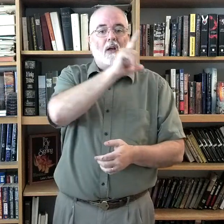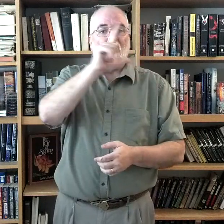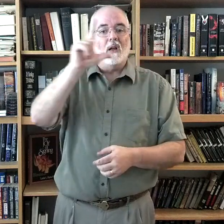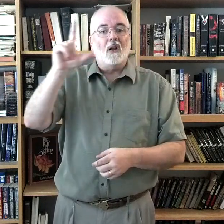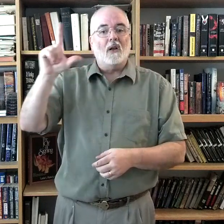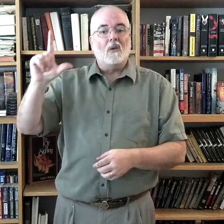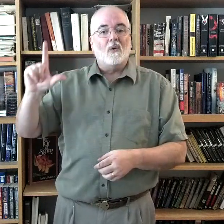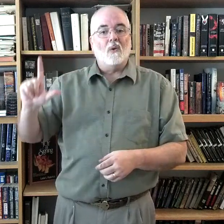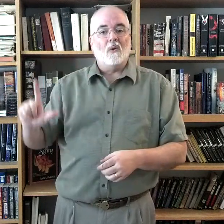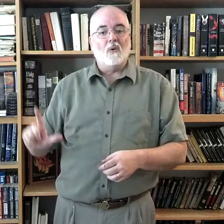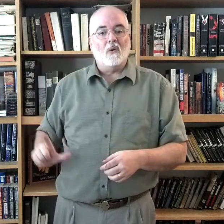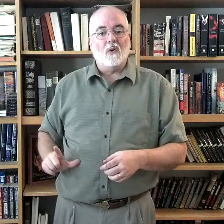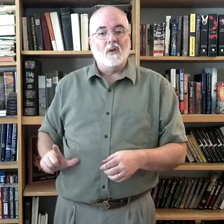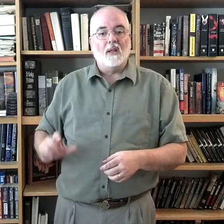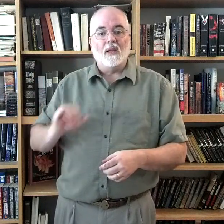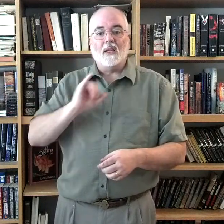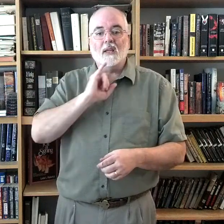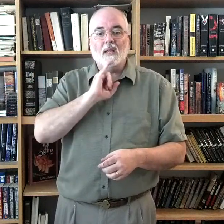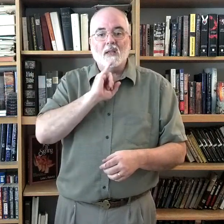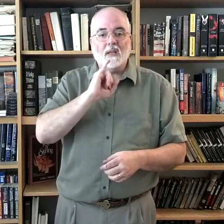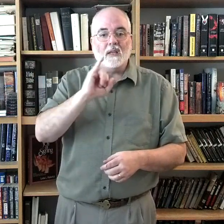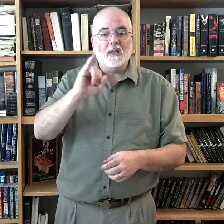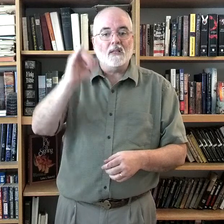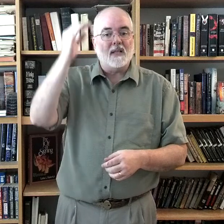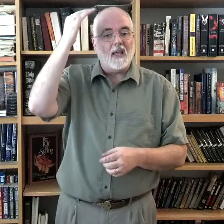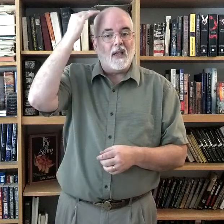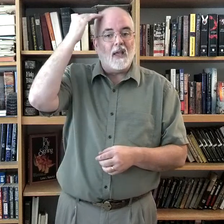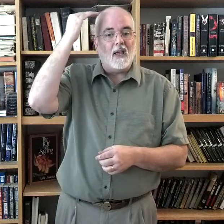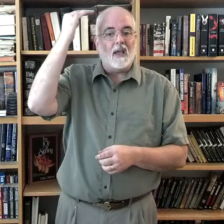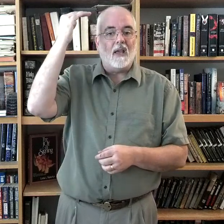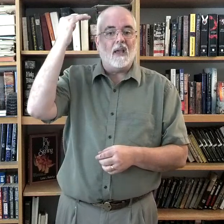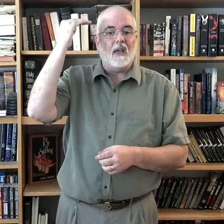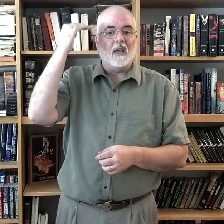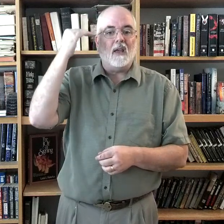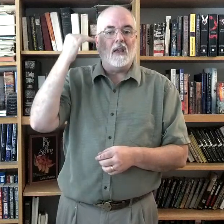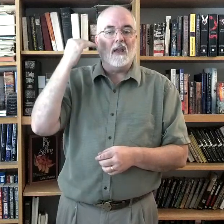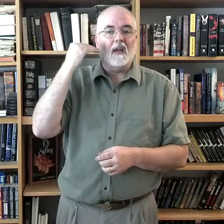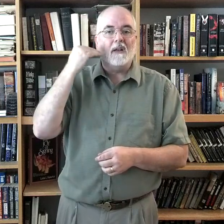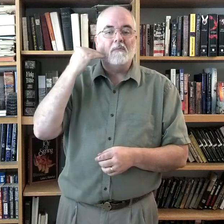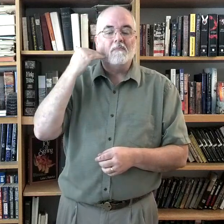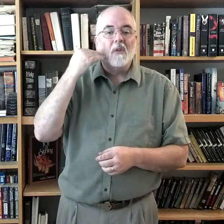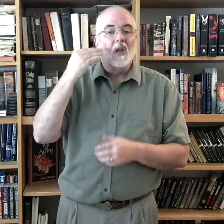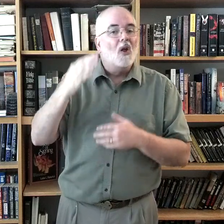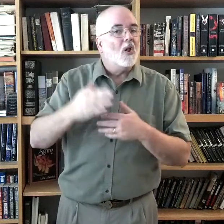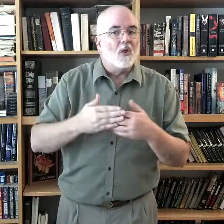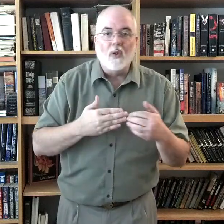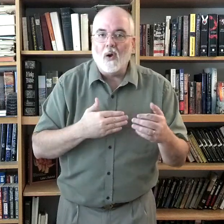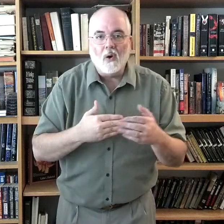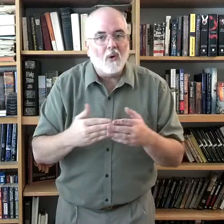Lord is head. Though